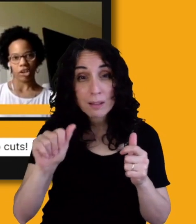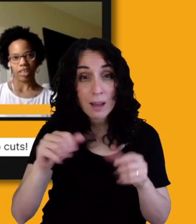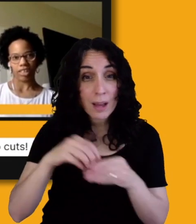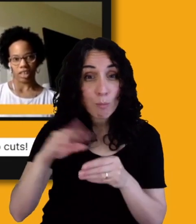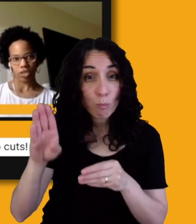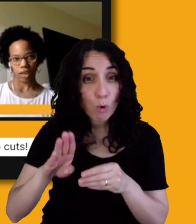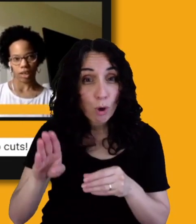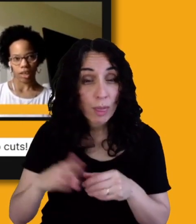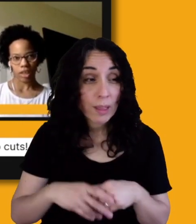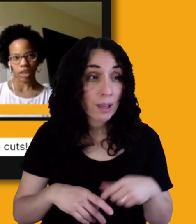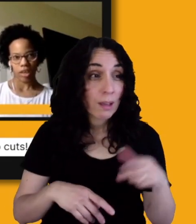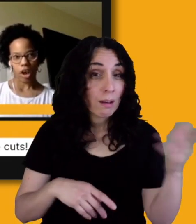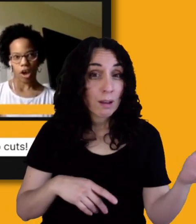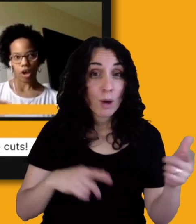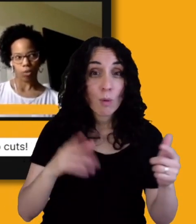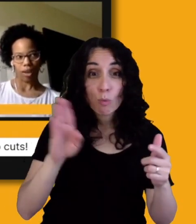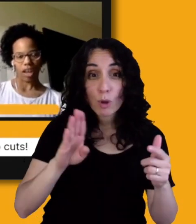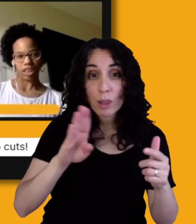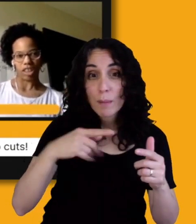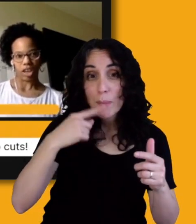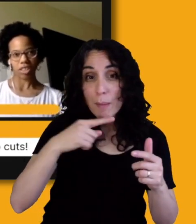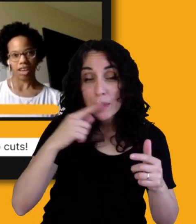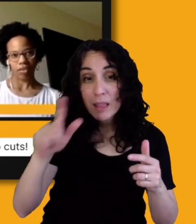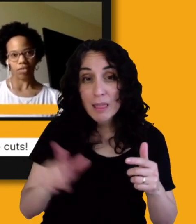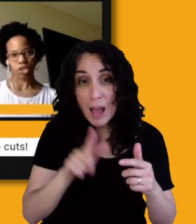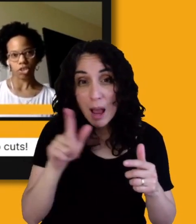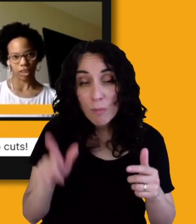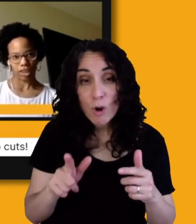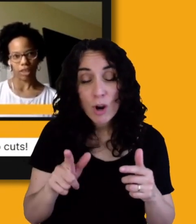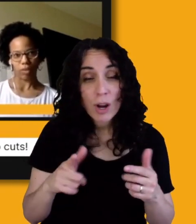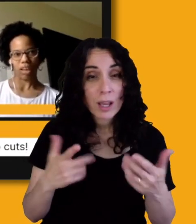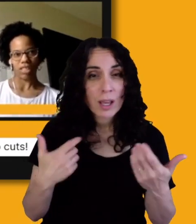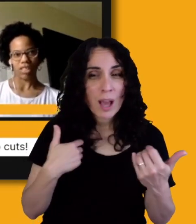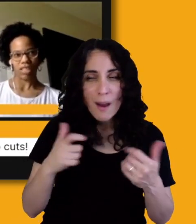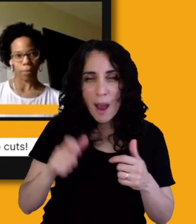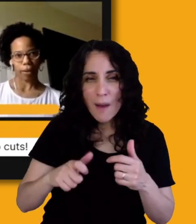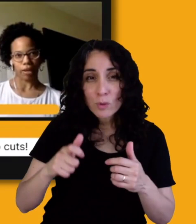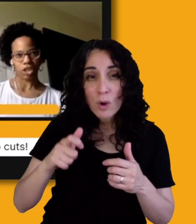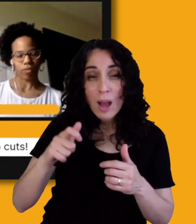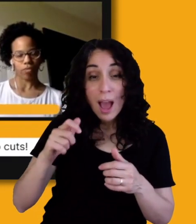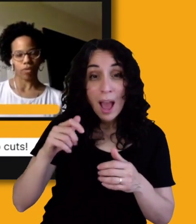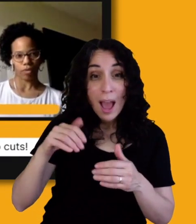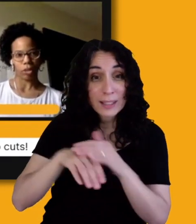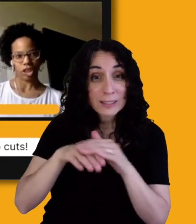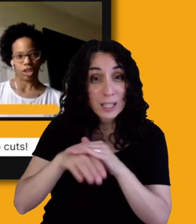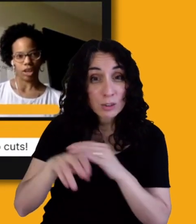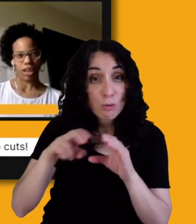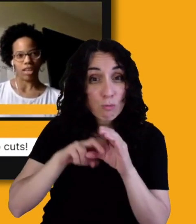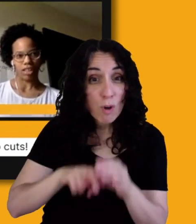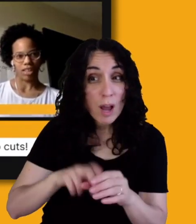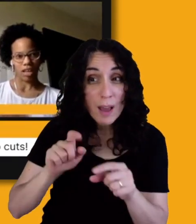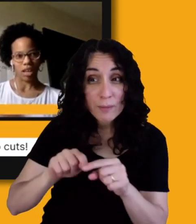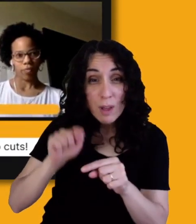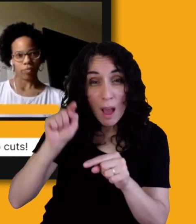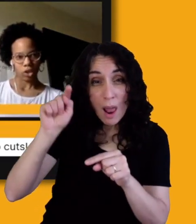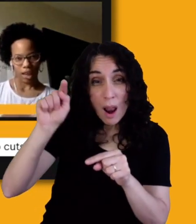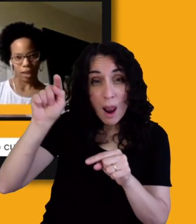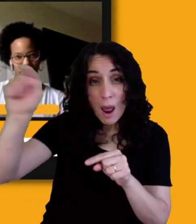accessorized all the way on the other side of the street. And we had to separate from each other and then unite back